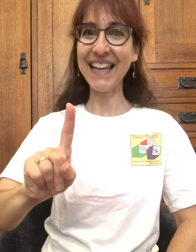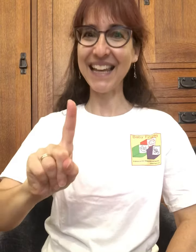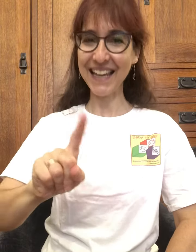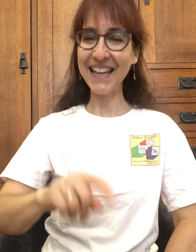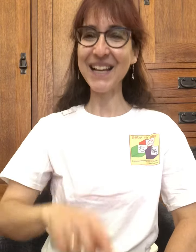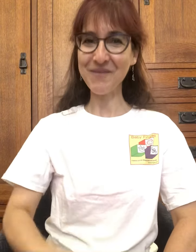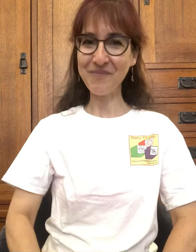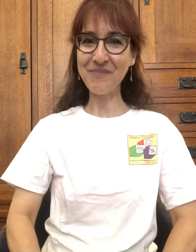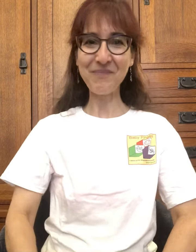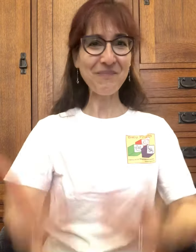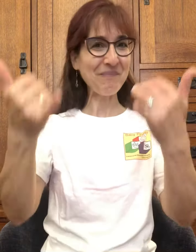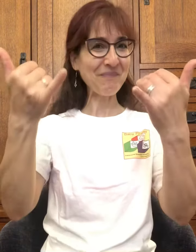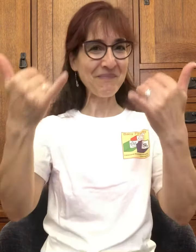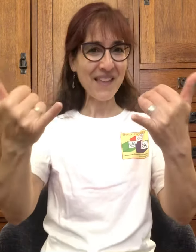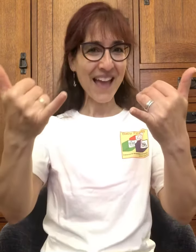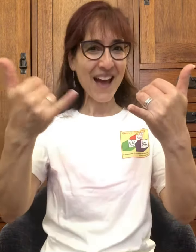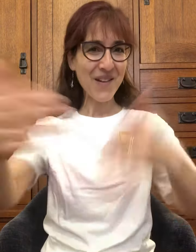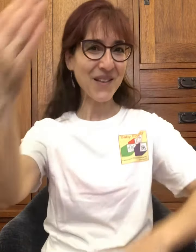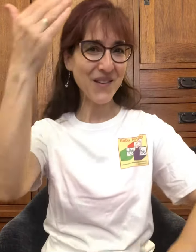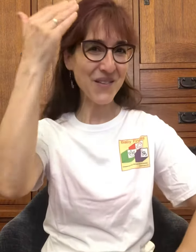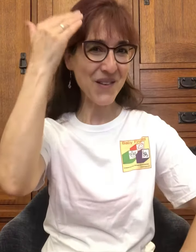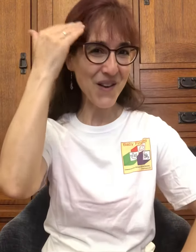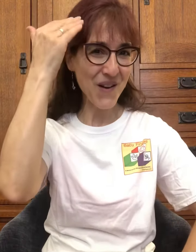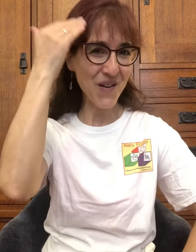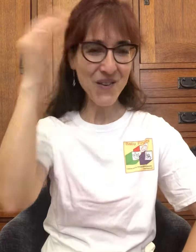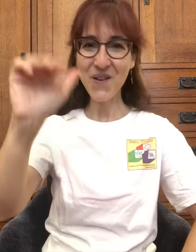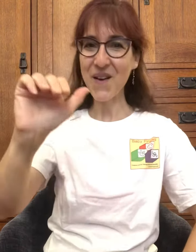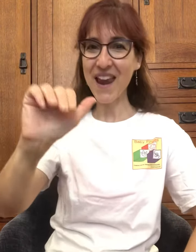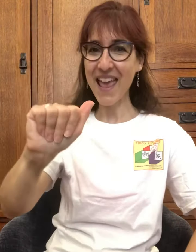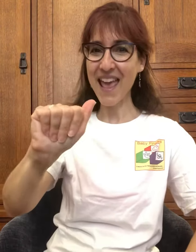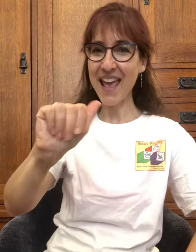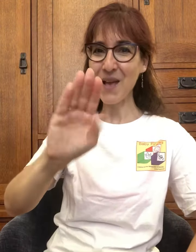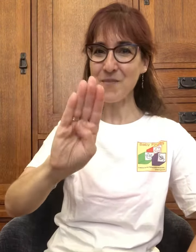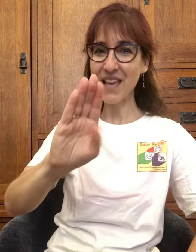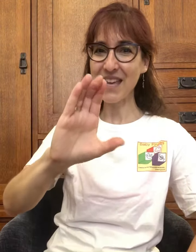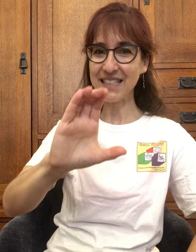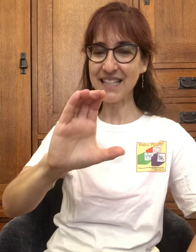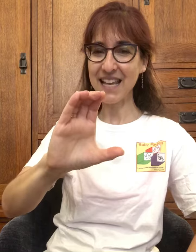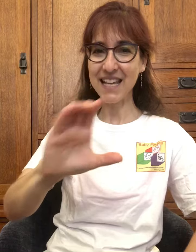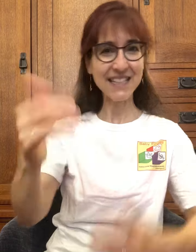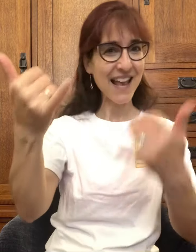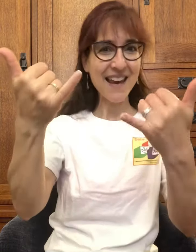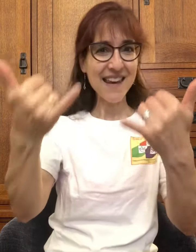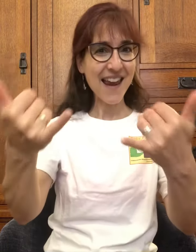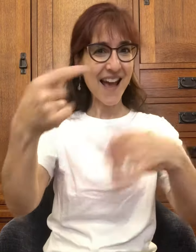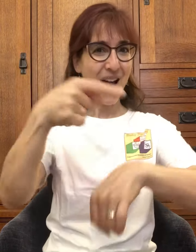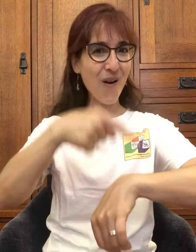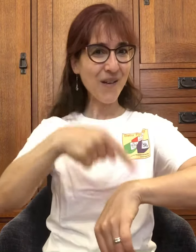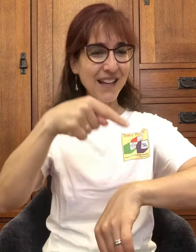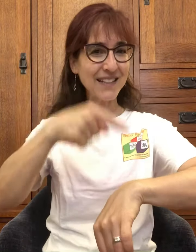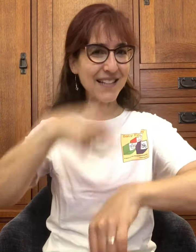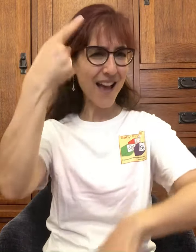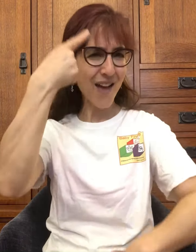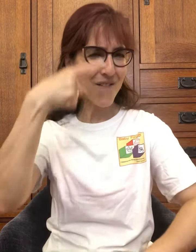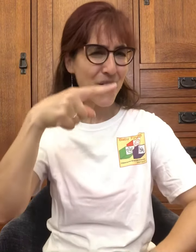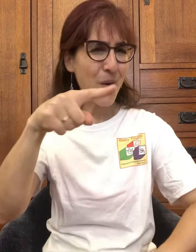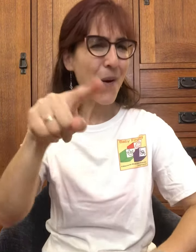Now you know your ABCs. Now it's time for